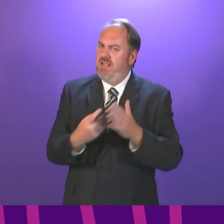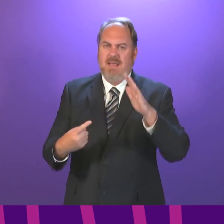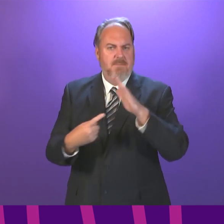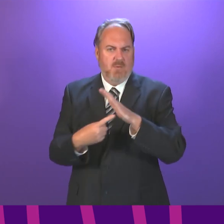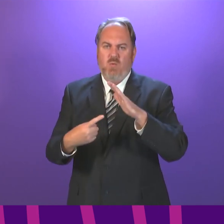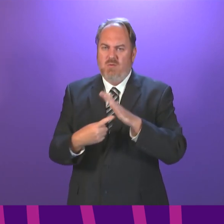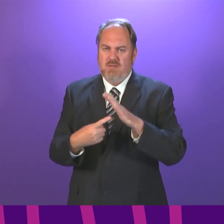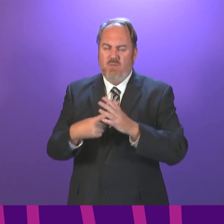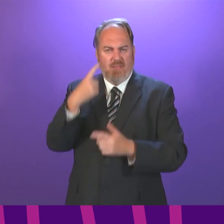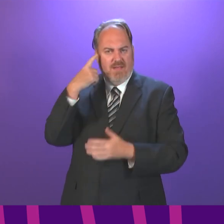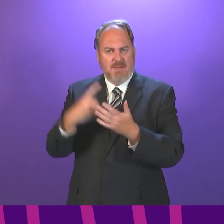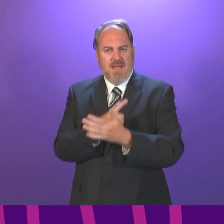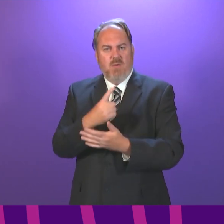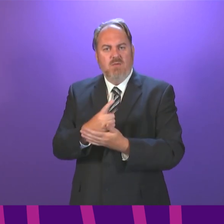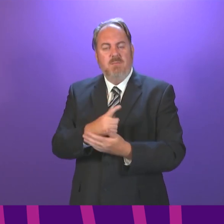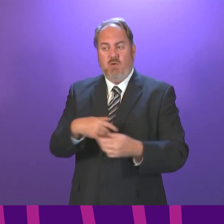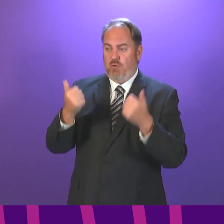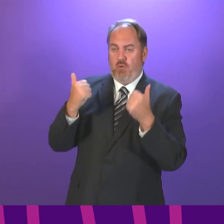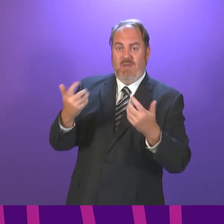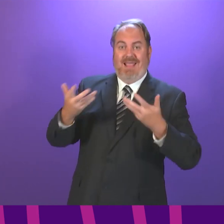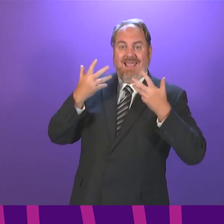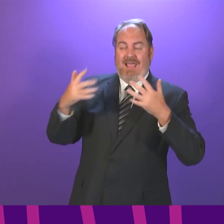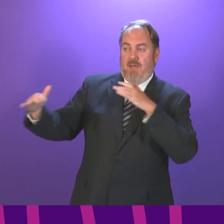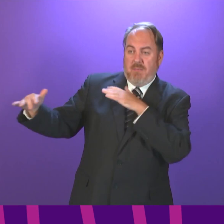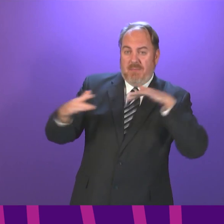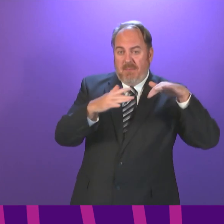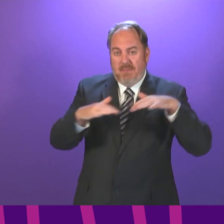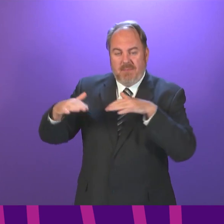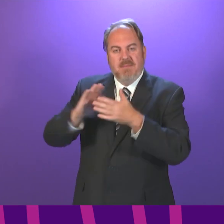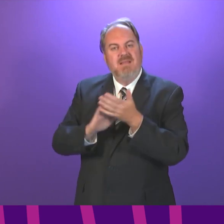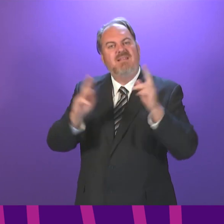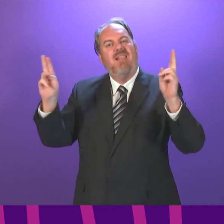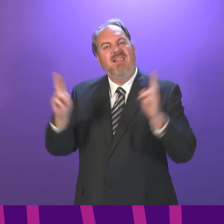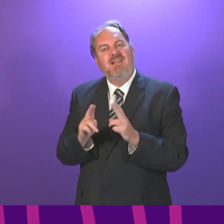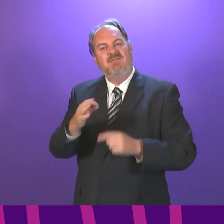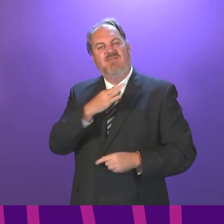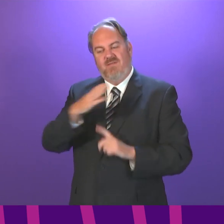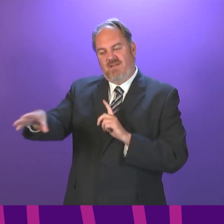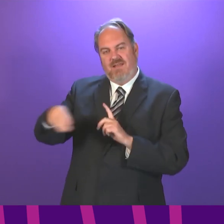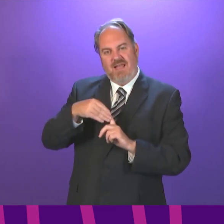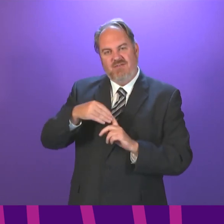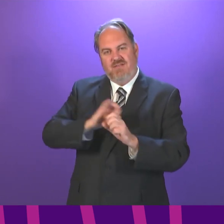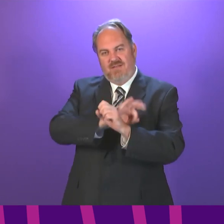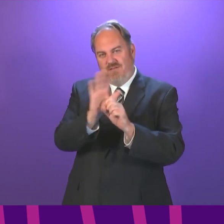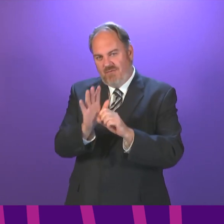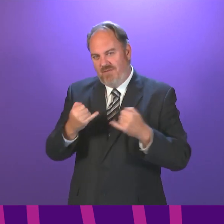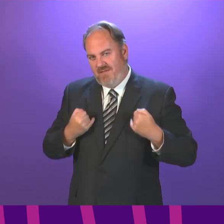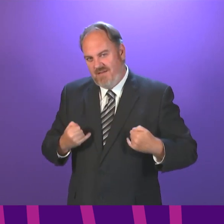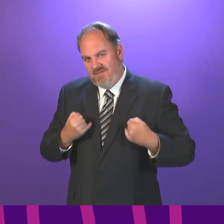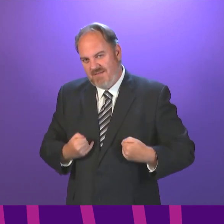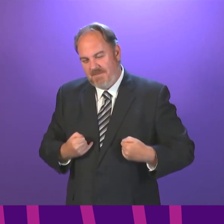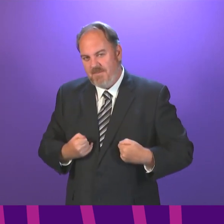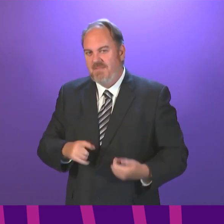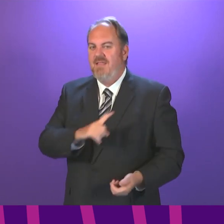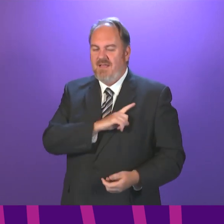transmission can be reduced, and so improving it will be vital now and in the future to ensure that schools and childcare centres are as safe as